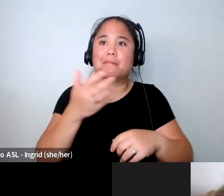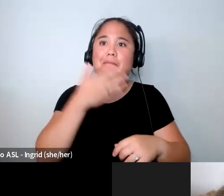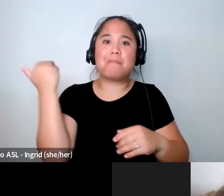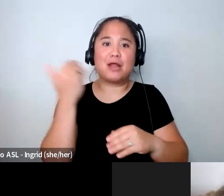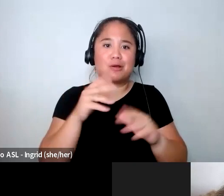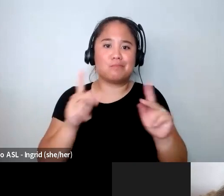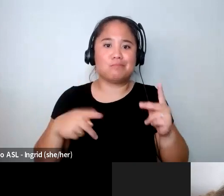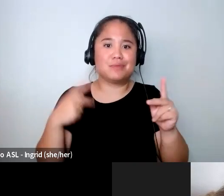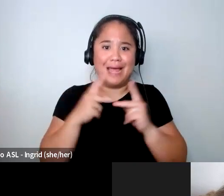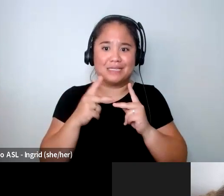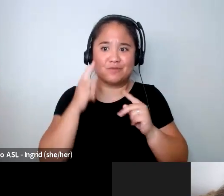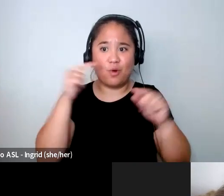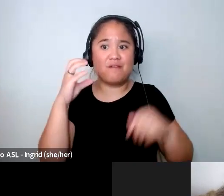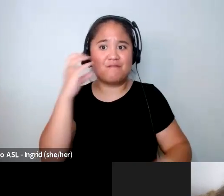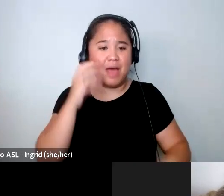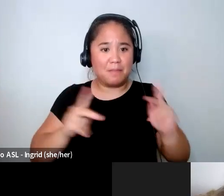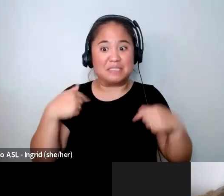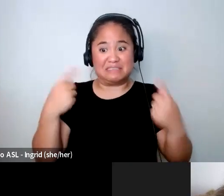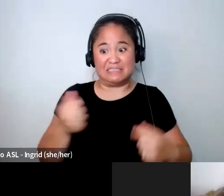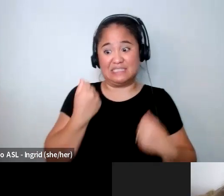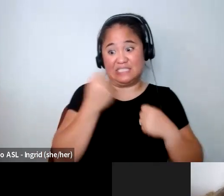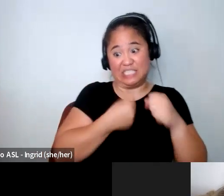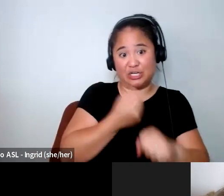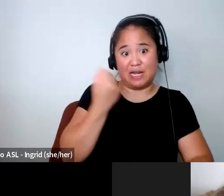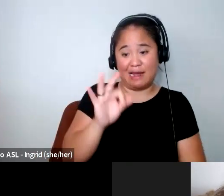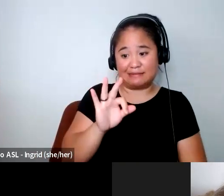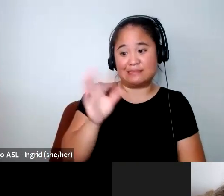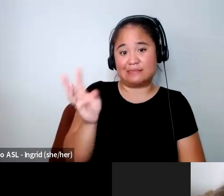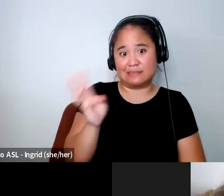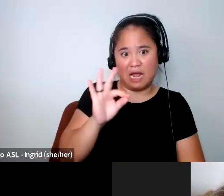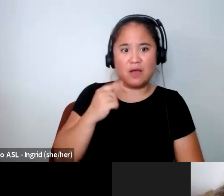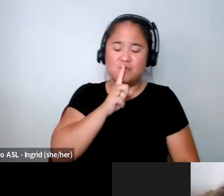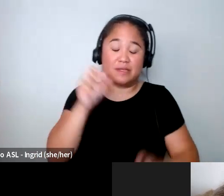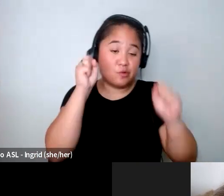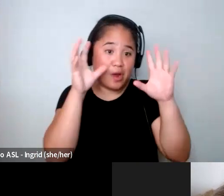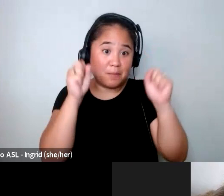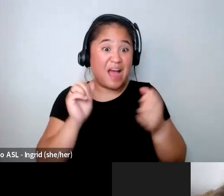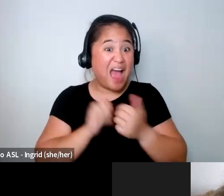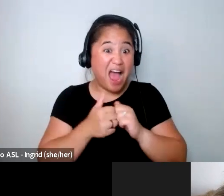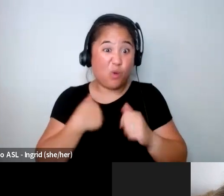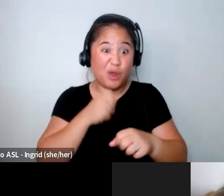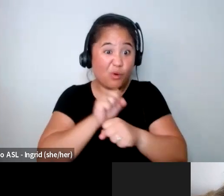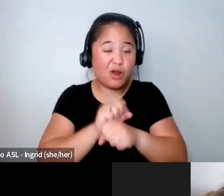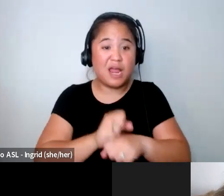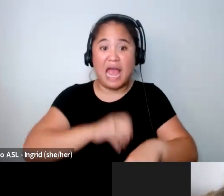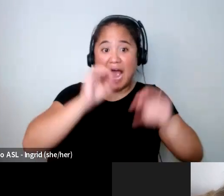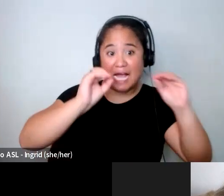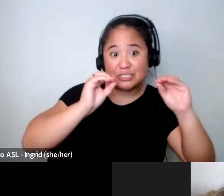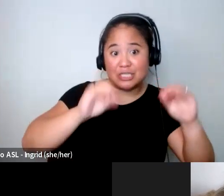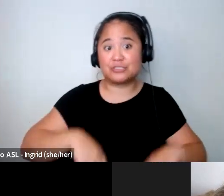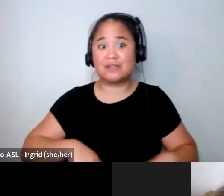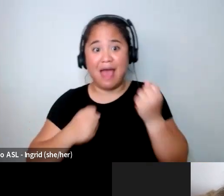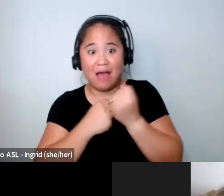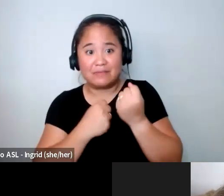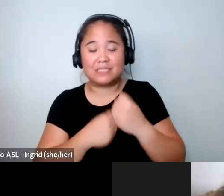1969 which is incredible and we do that work through education advocacy and support